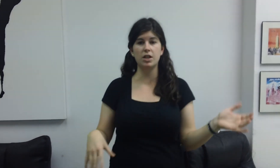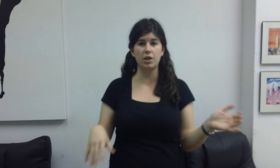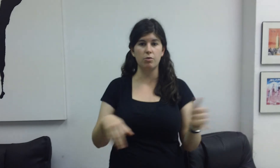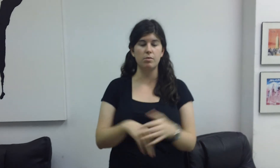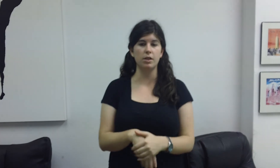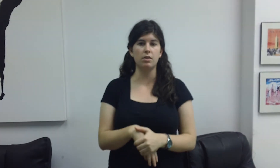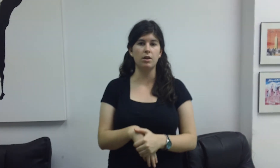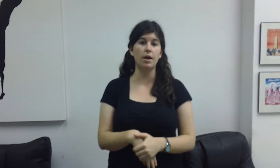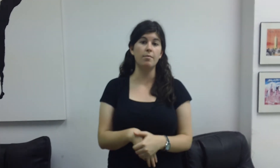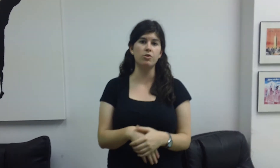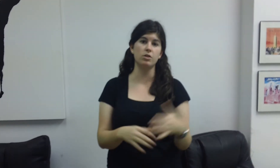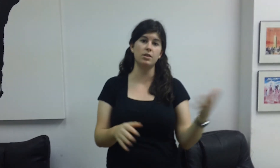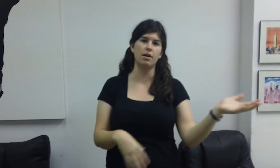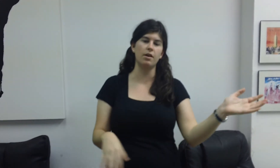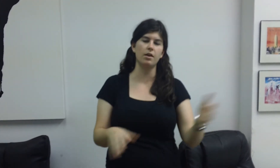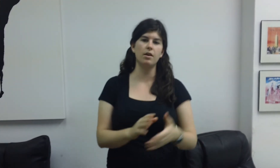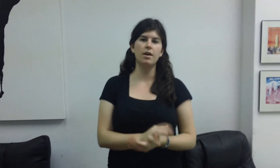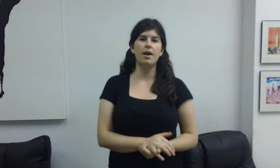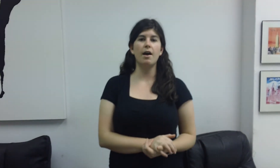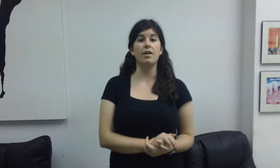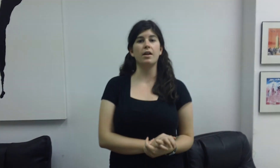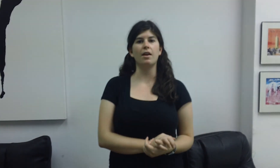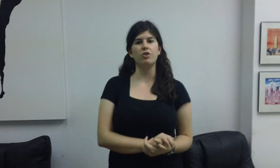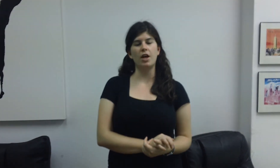together it would really interesting to see how they how they can leverage